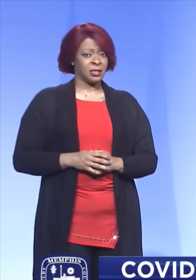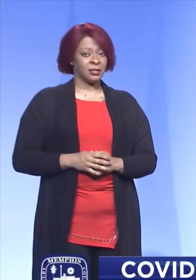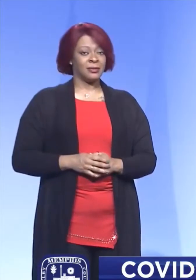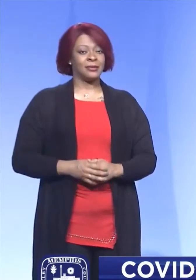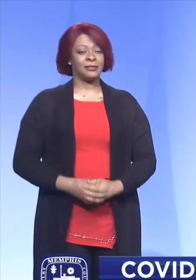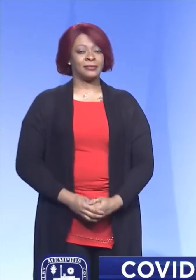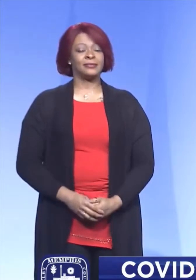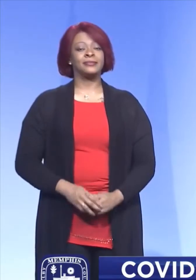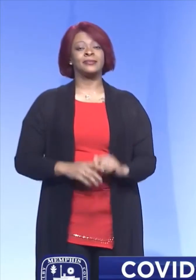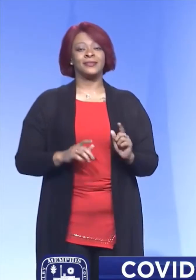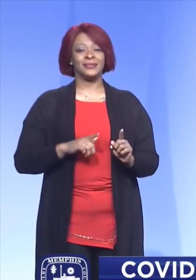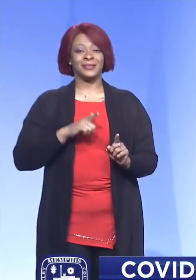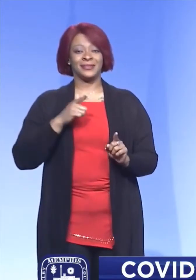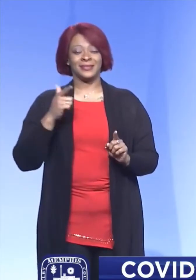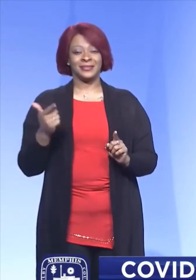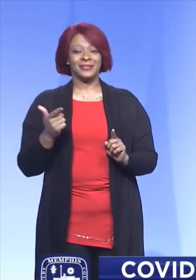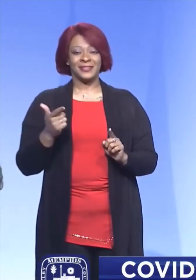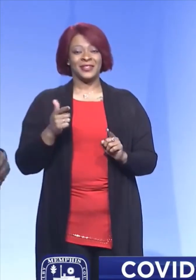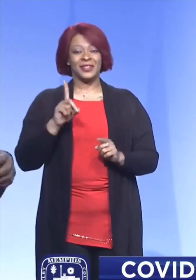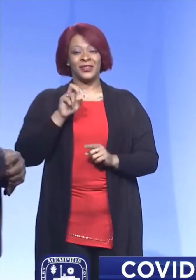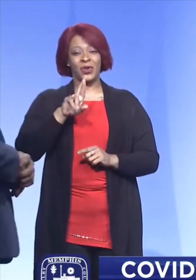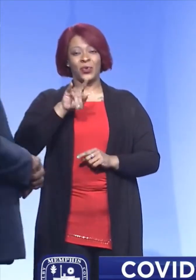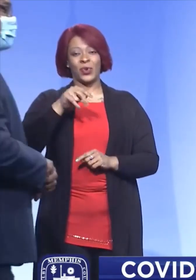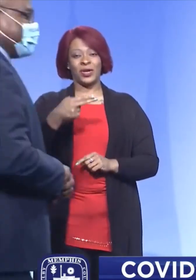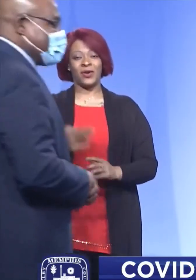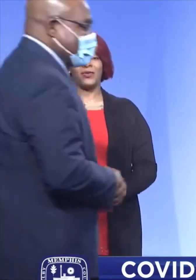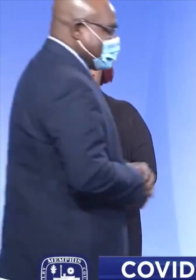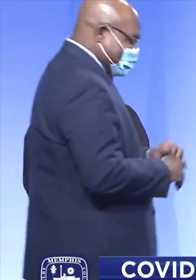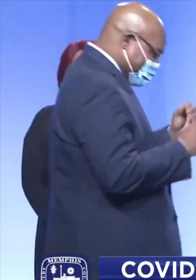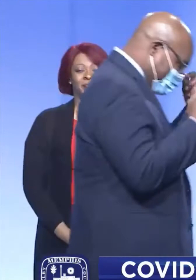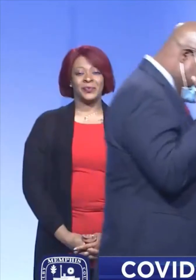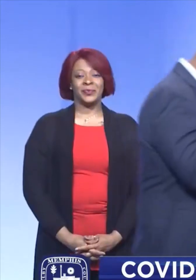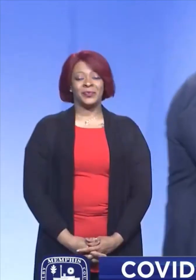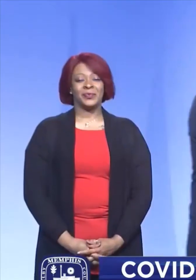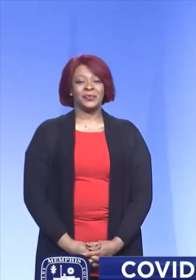I'm going to bring up Dr. Randolph. Thank you.